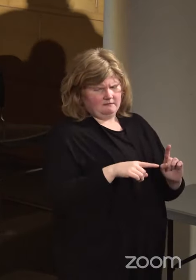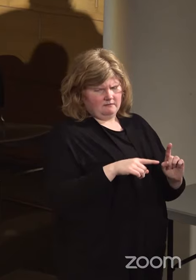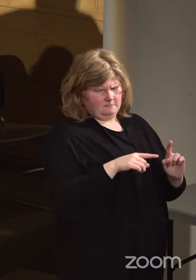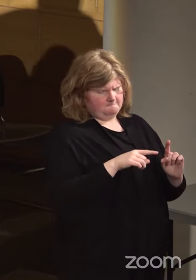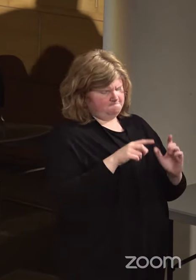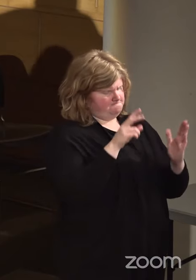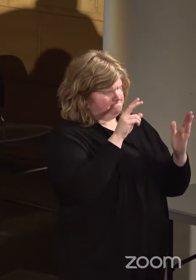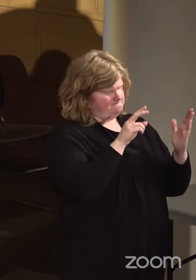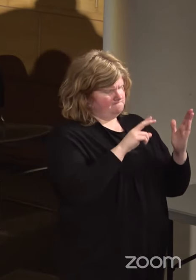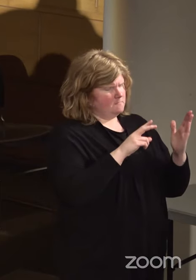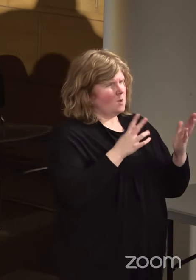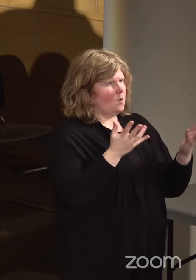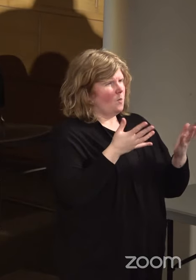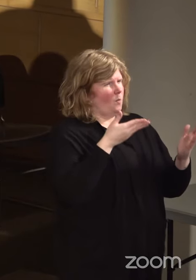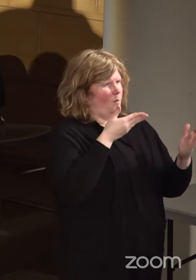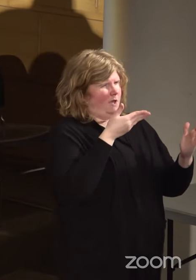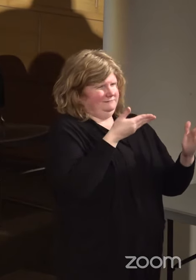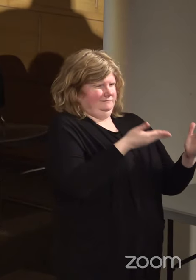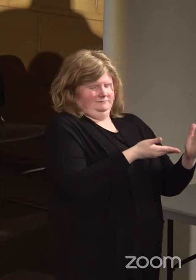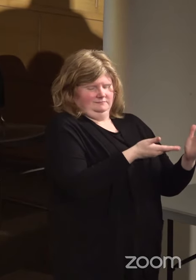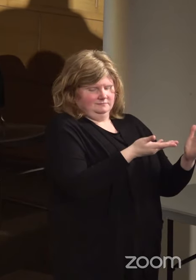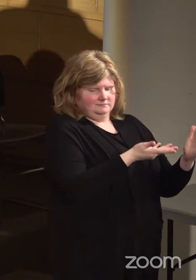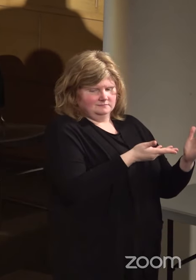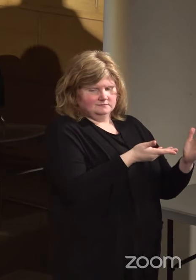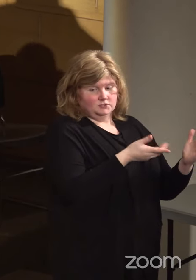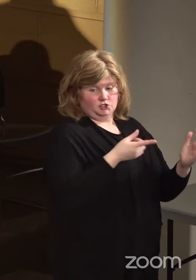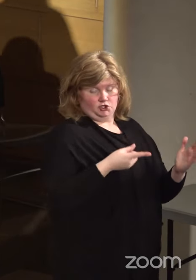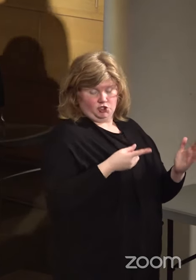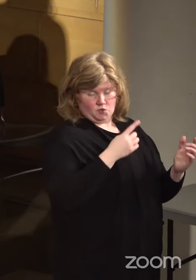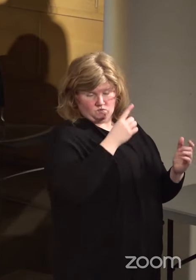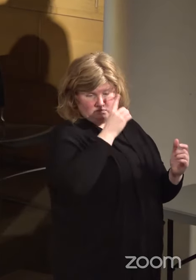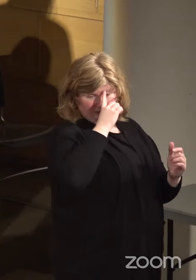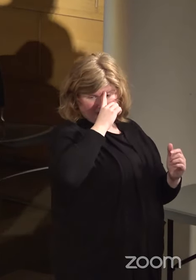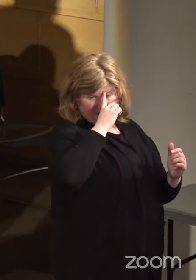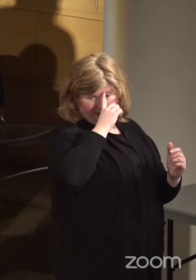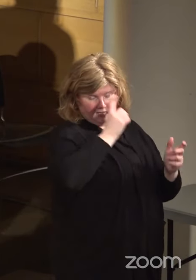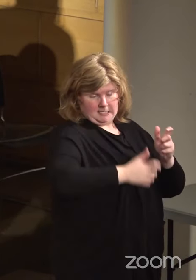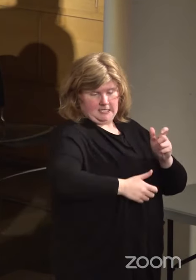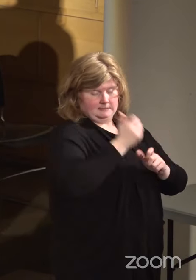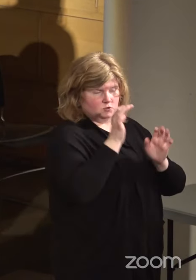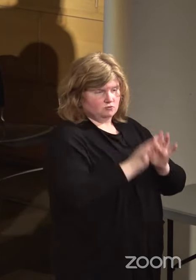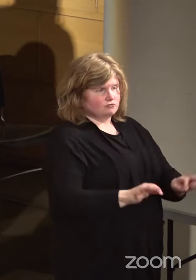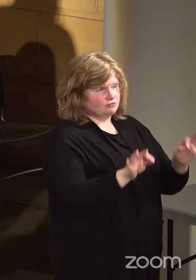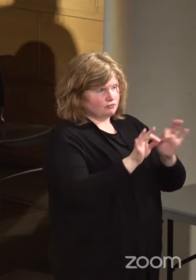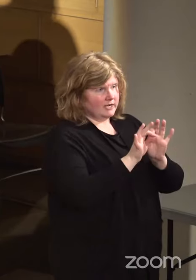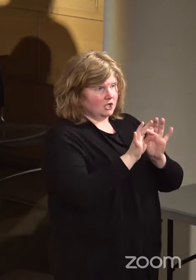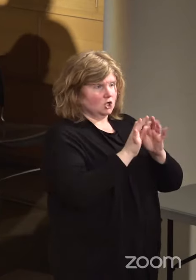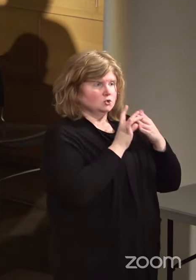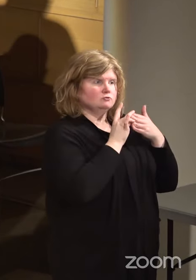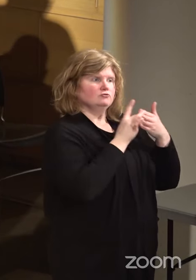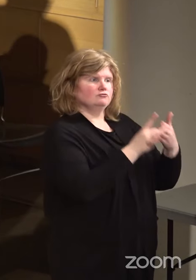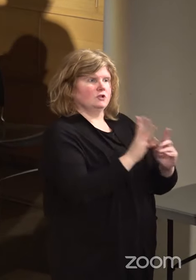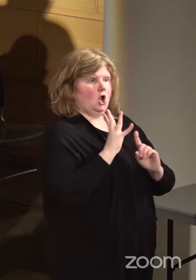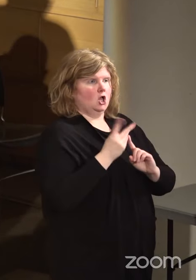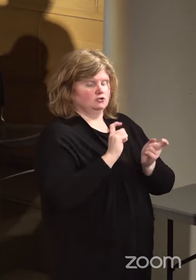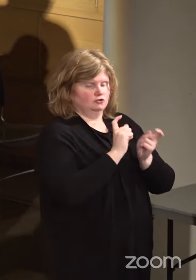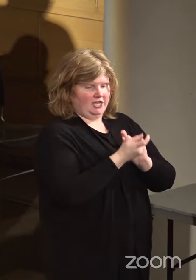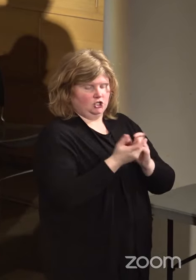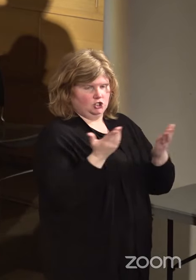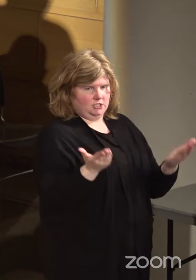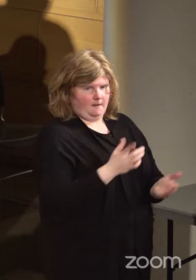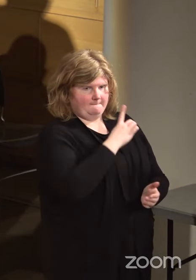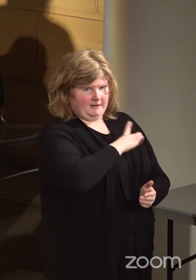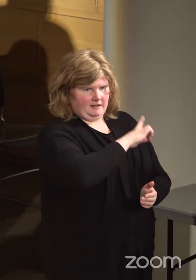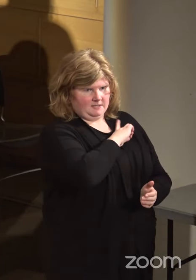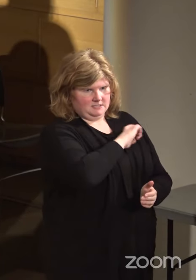what in the existing agreement do you consider is most critical to driving culture change in Minneapolis